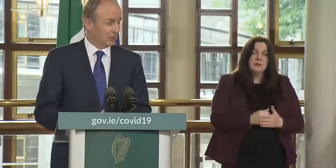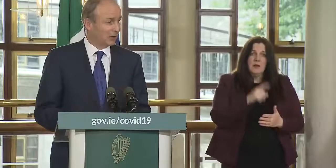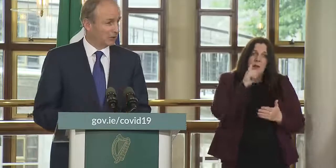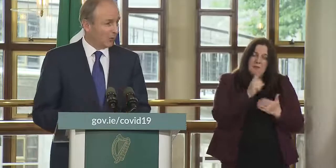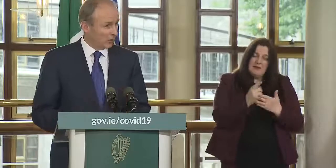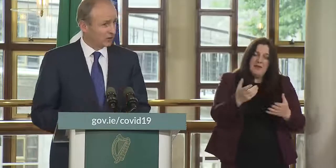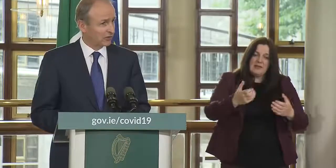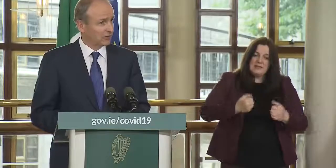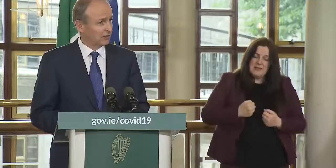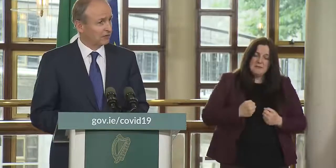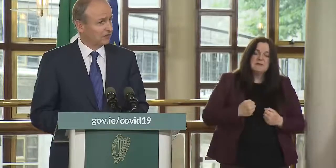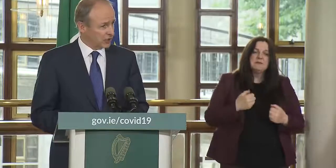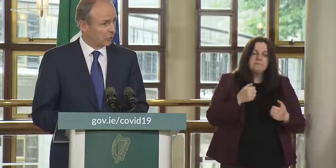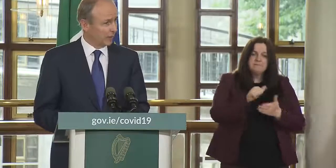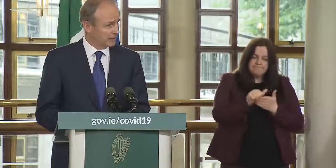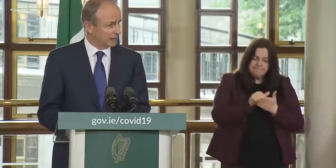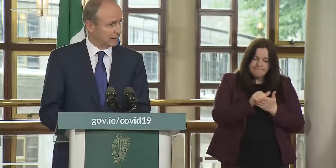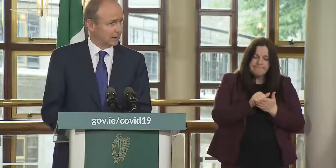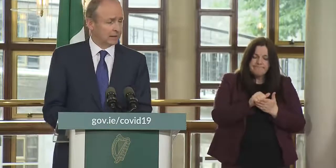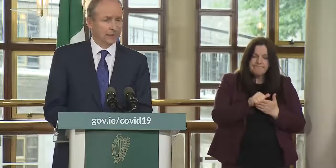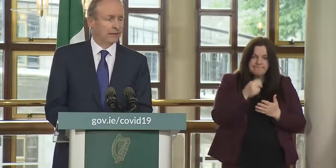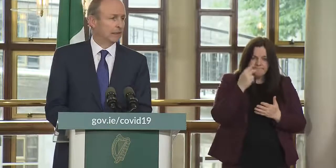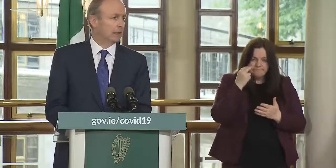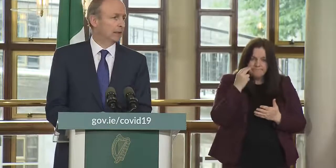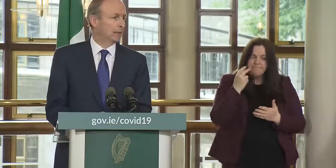accept that his remorse is genuine